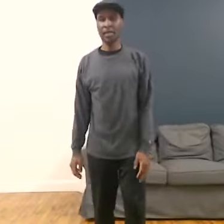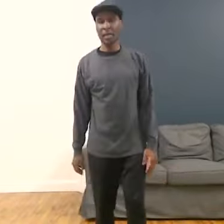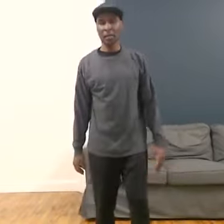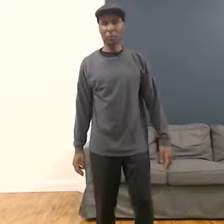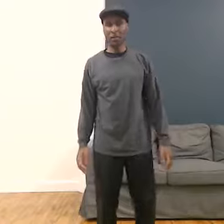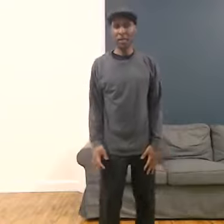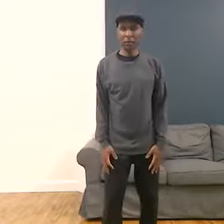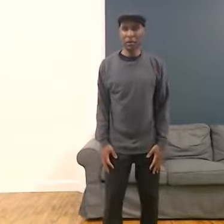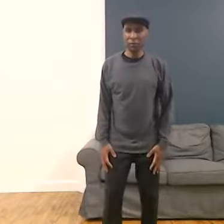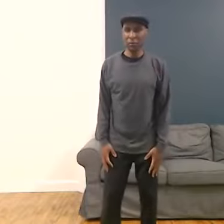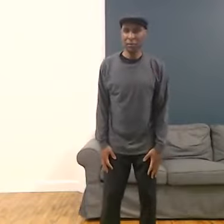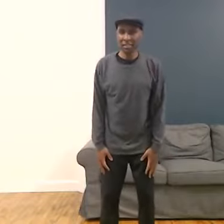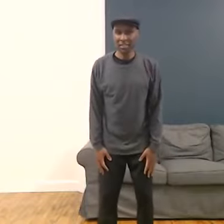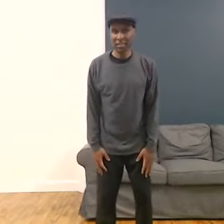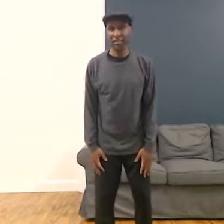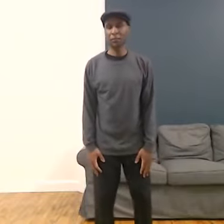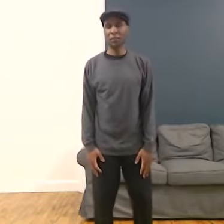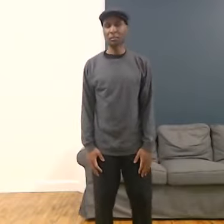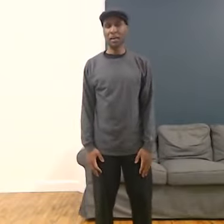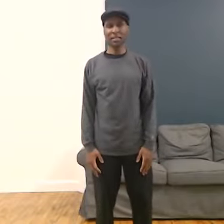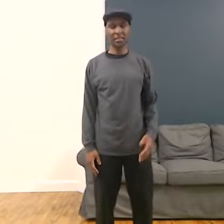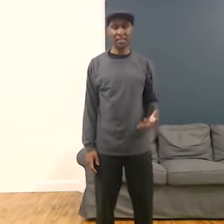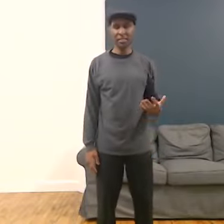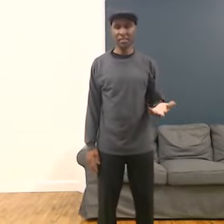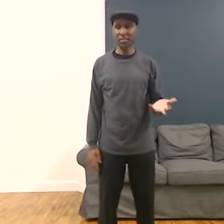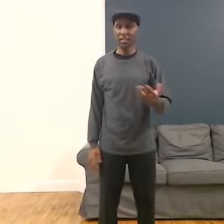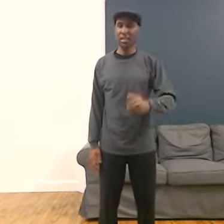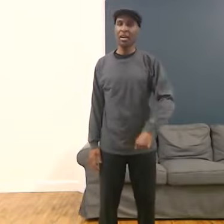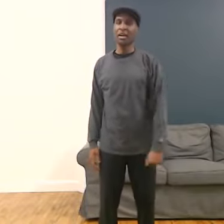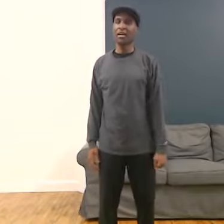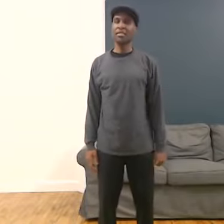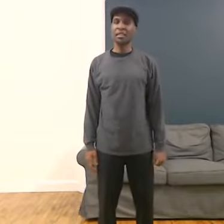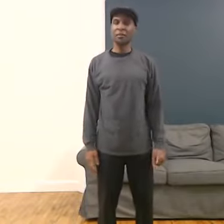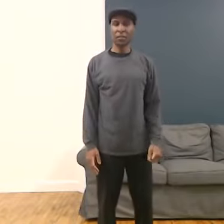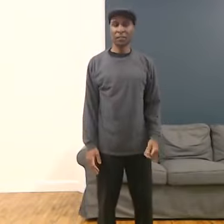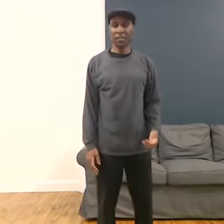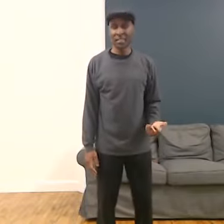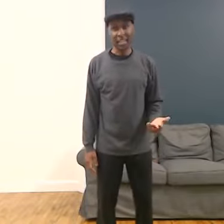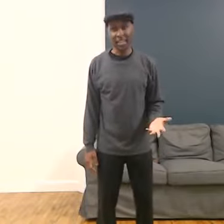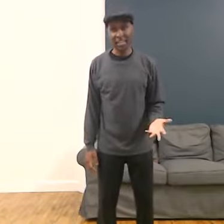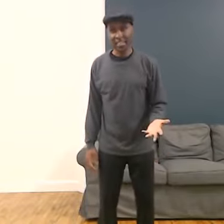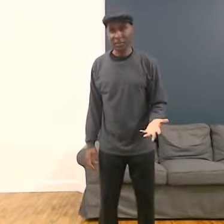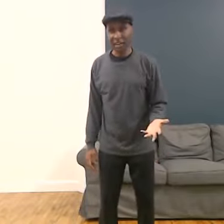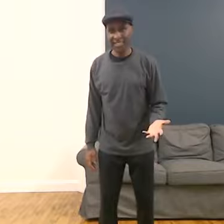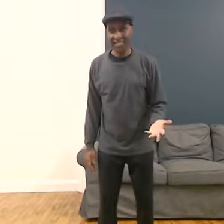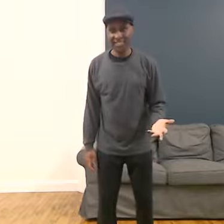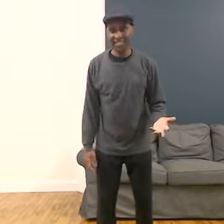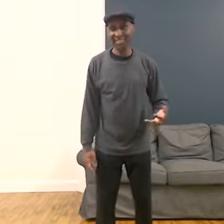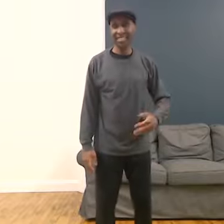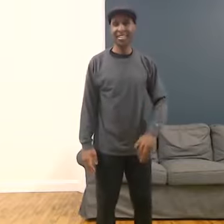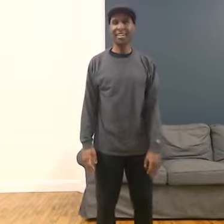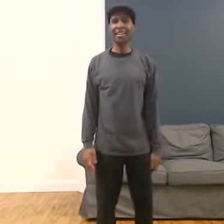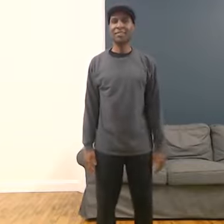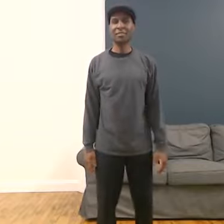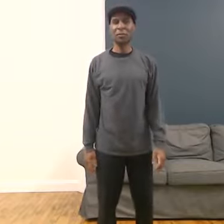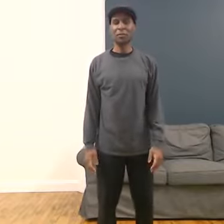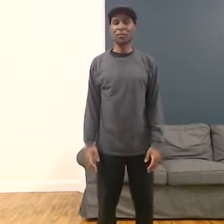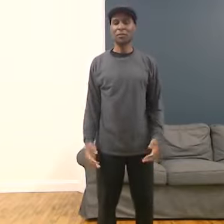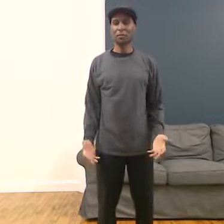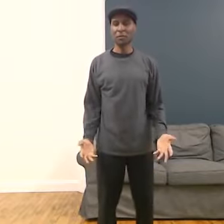And one thing I want to mention for this practice is that this is self-care. This is a healing practice. So do what